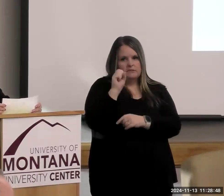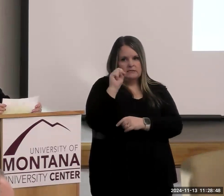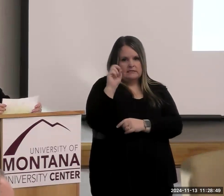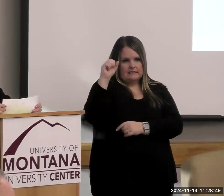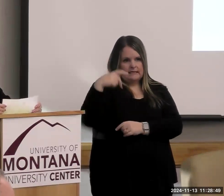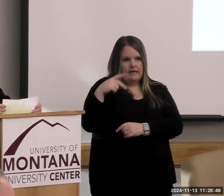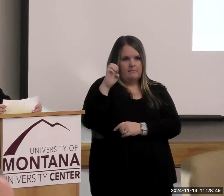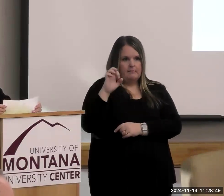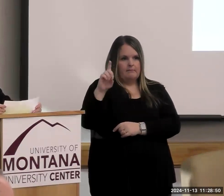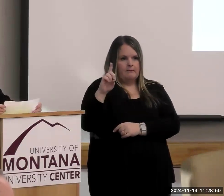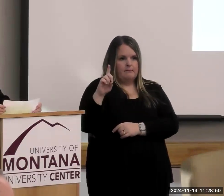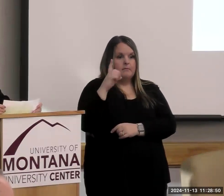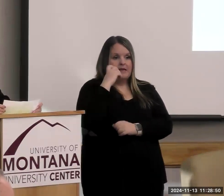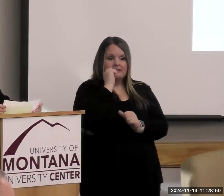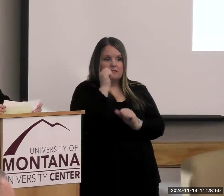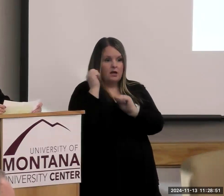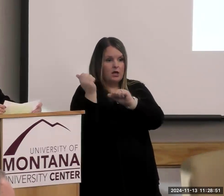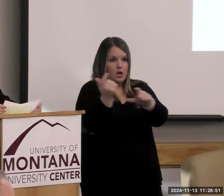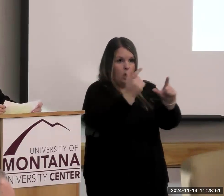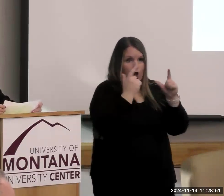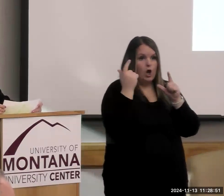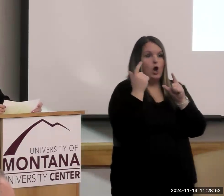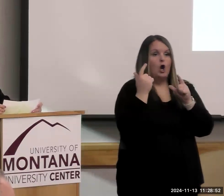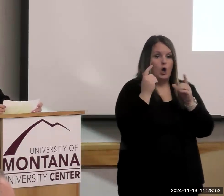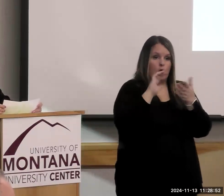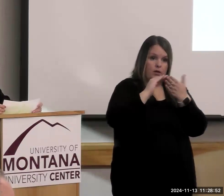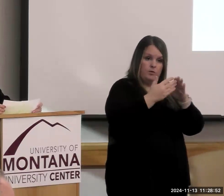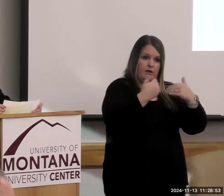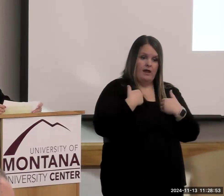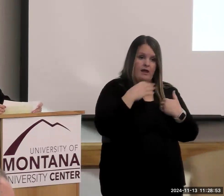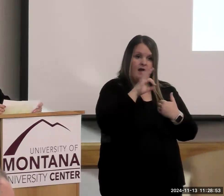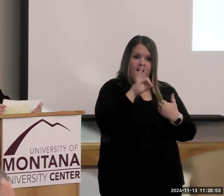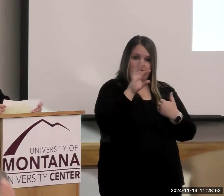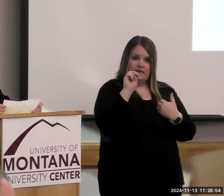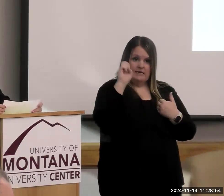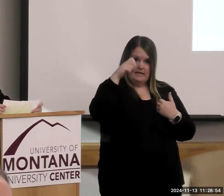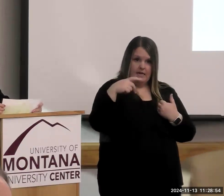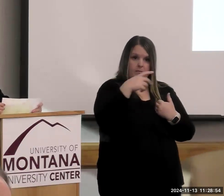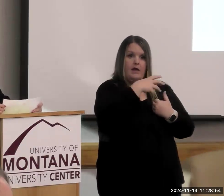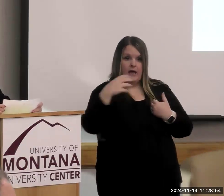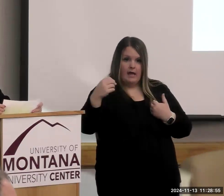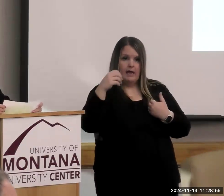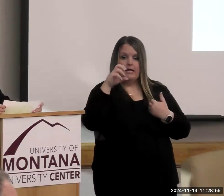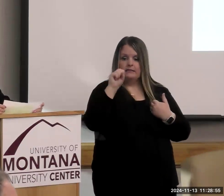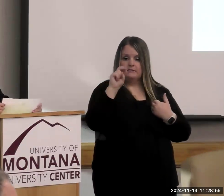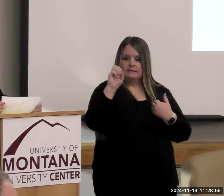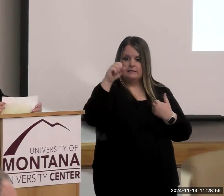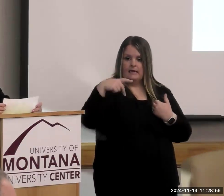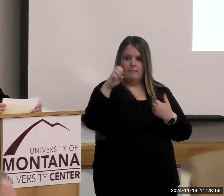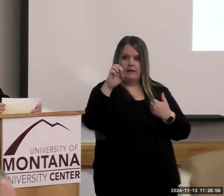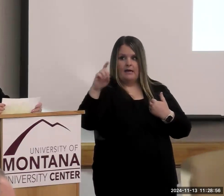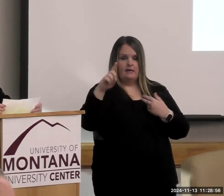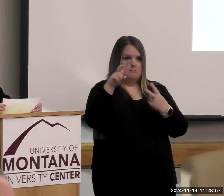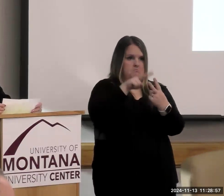because not every community can have FNEP and SnapEd, and I think they're both super programs. But that's because